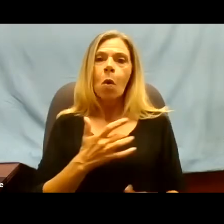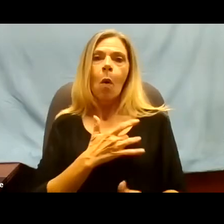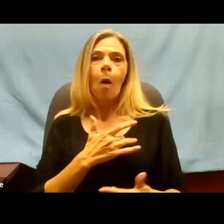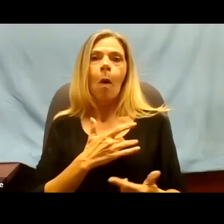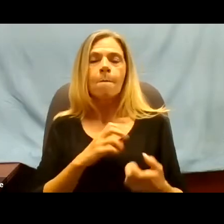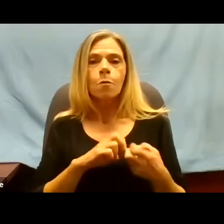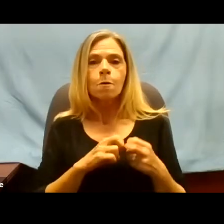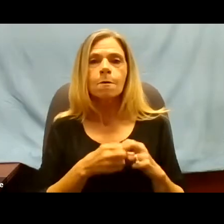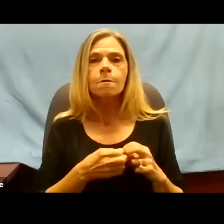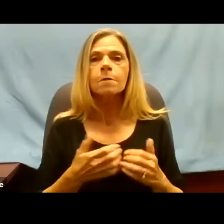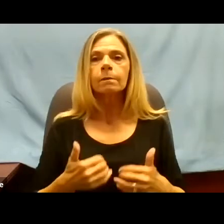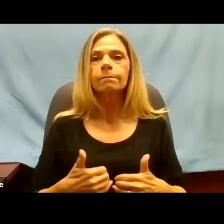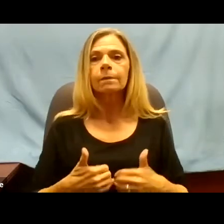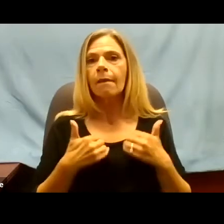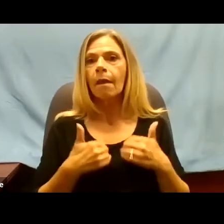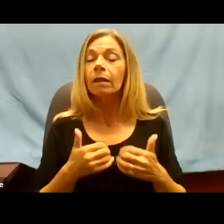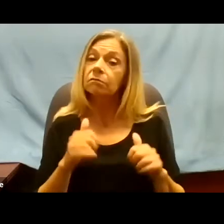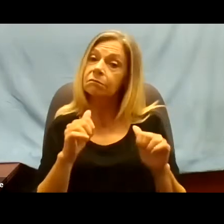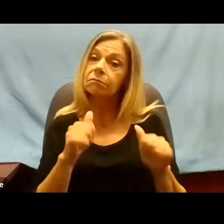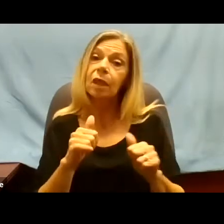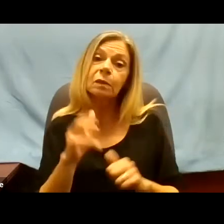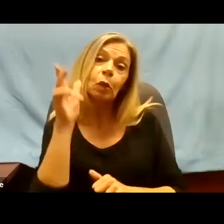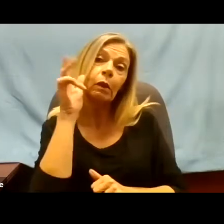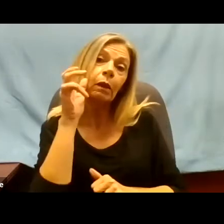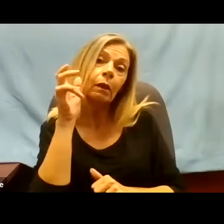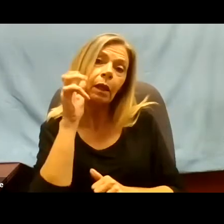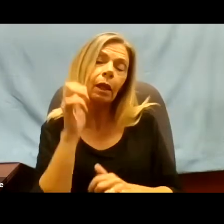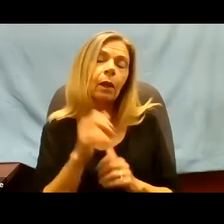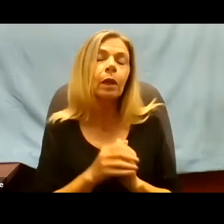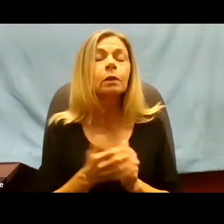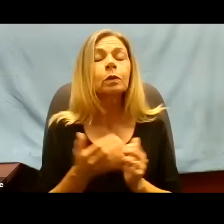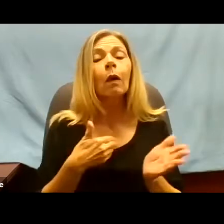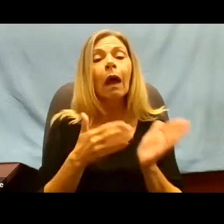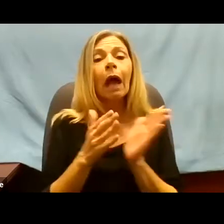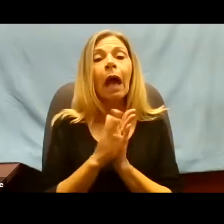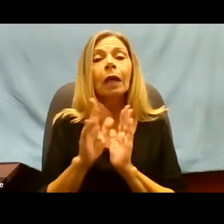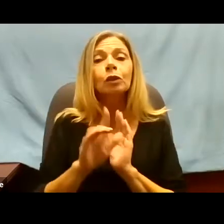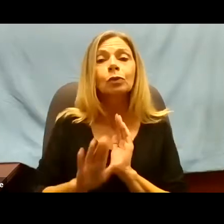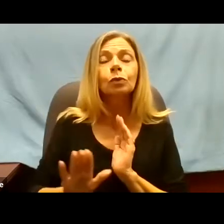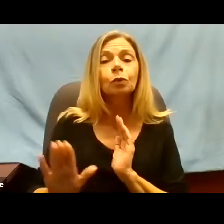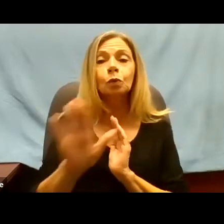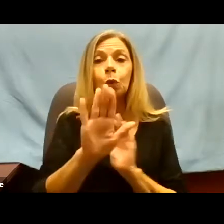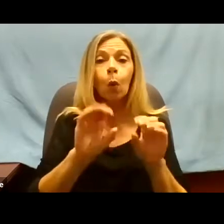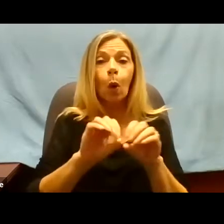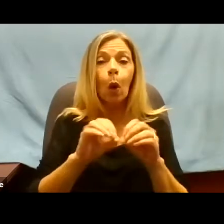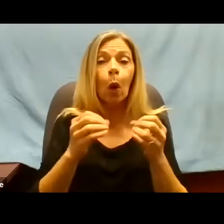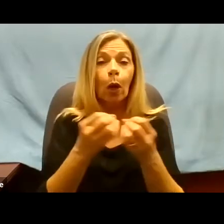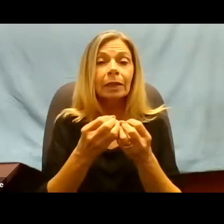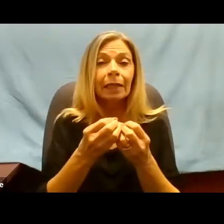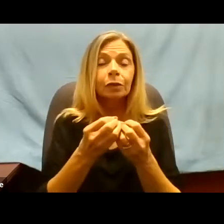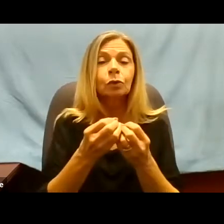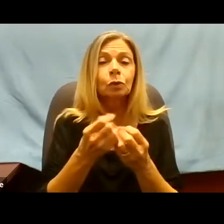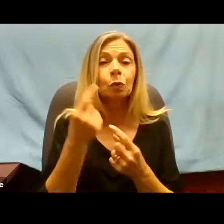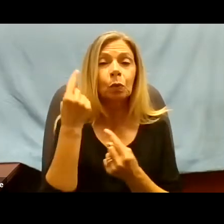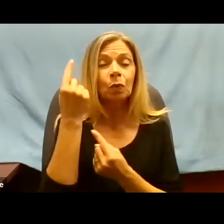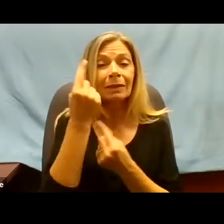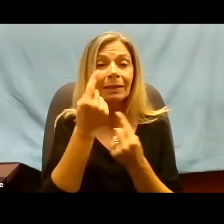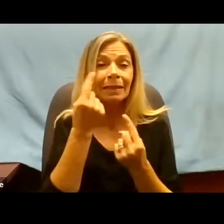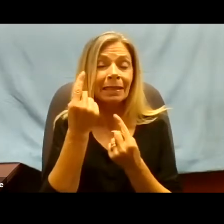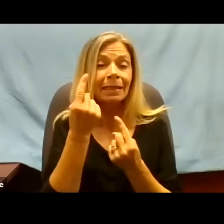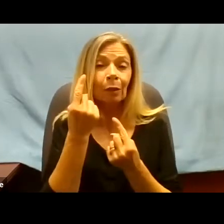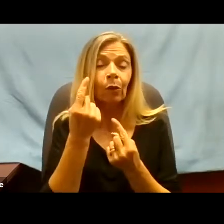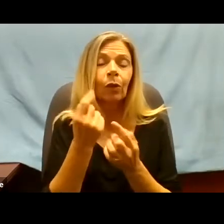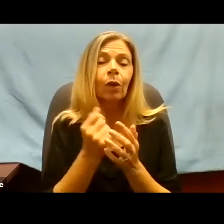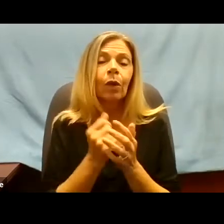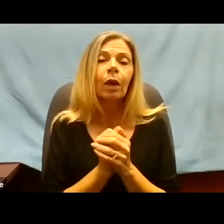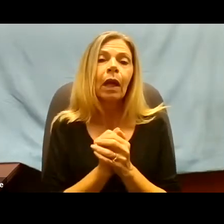One of the things that I would ask your organization to consider. How in the world are we